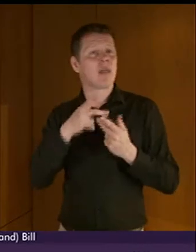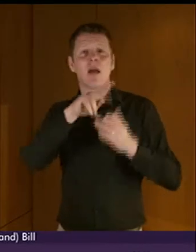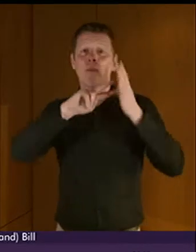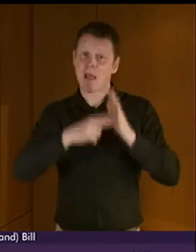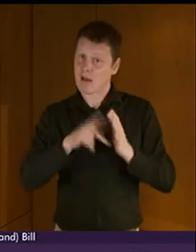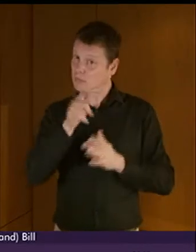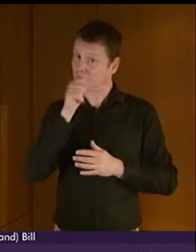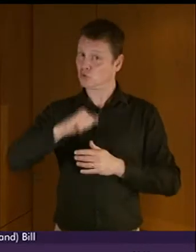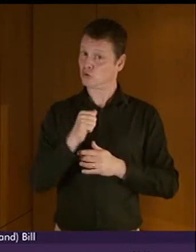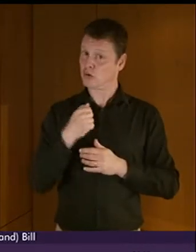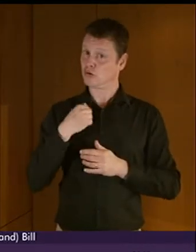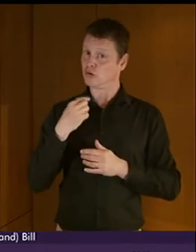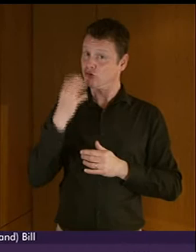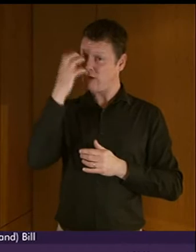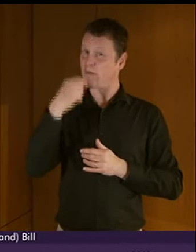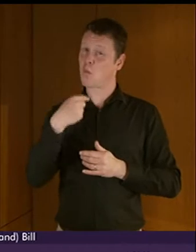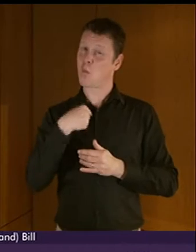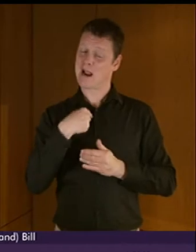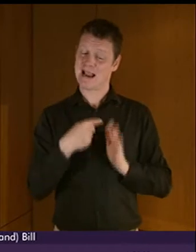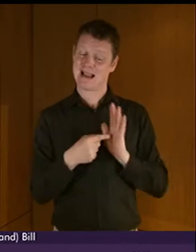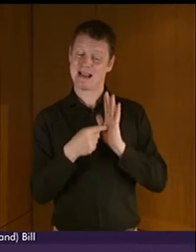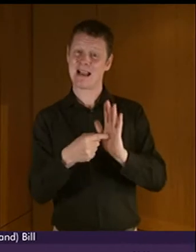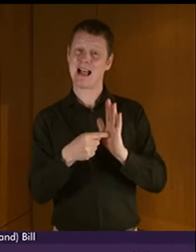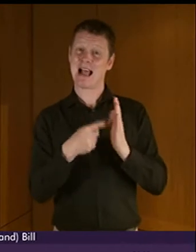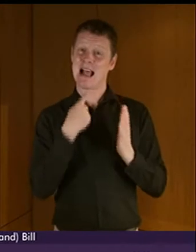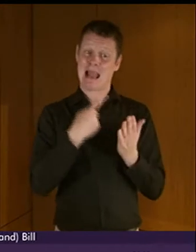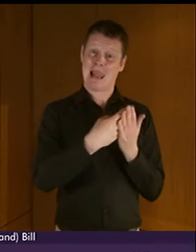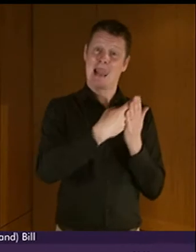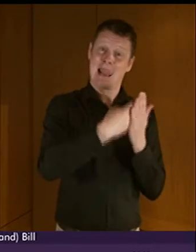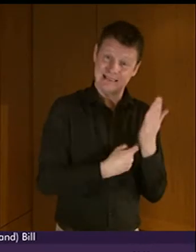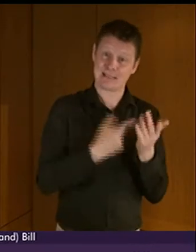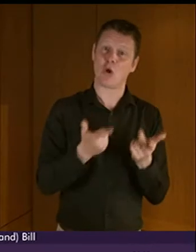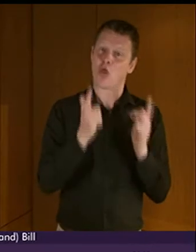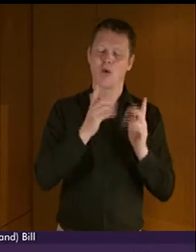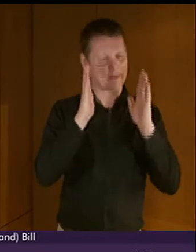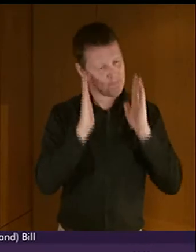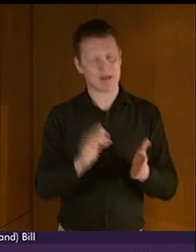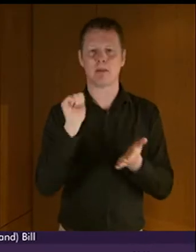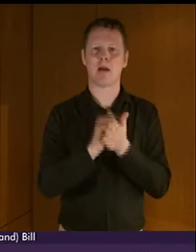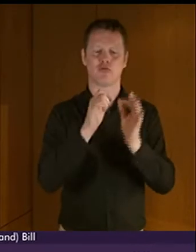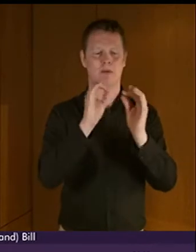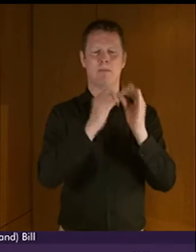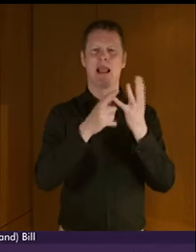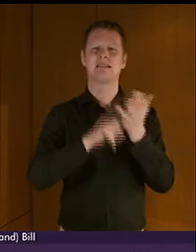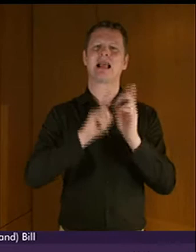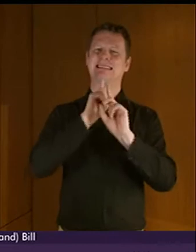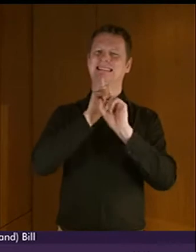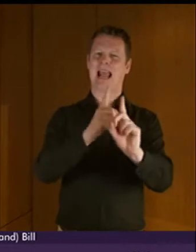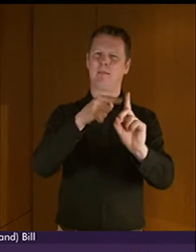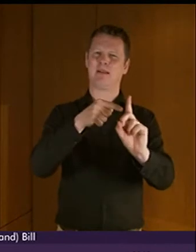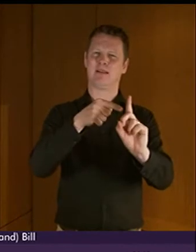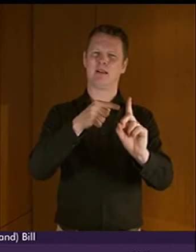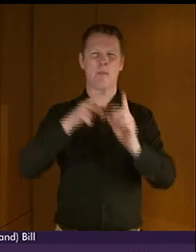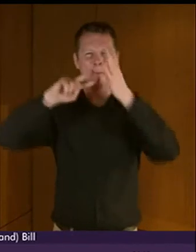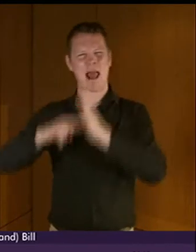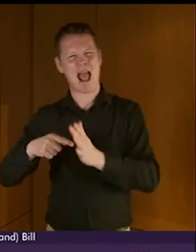previously suggested that listed authorities should be required to publish BSL statements rather than plans, as we felt that these